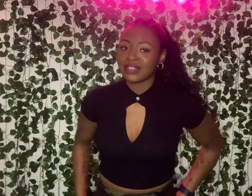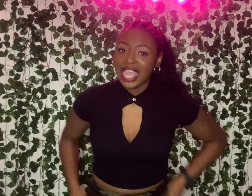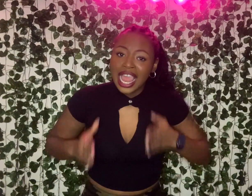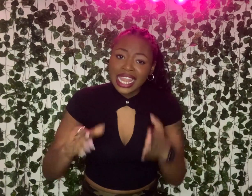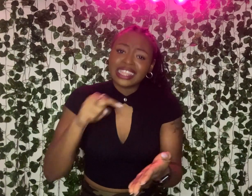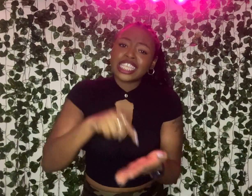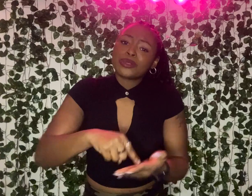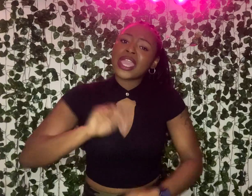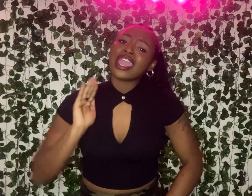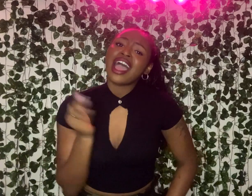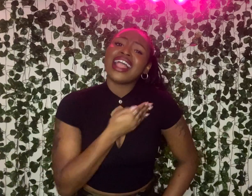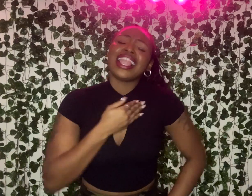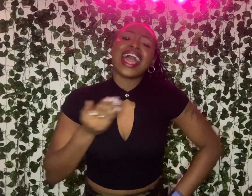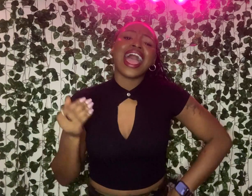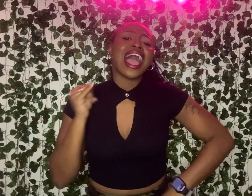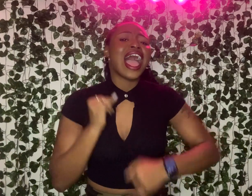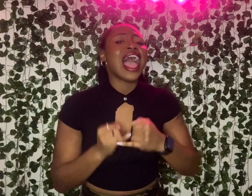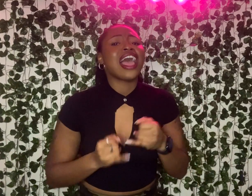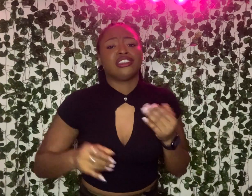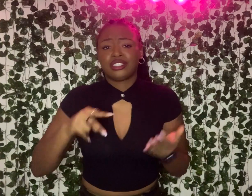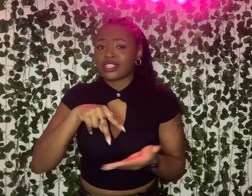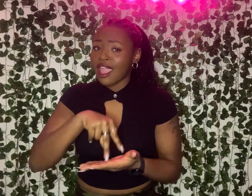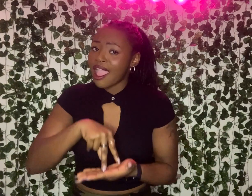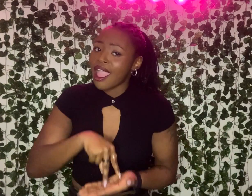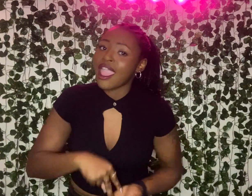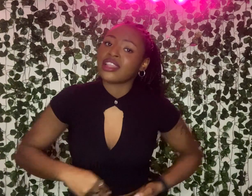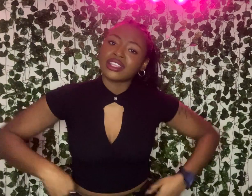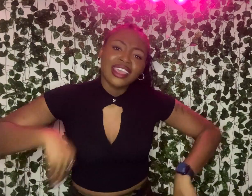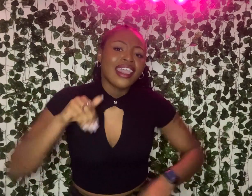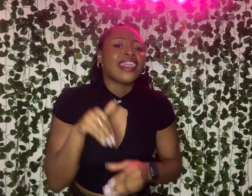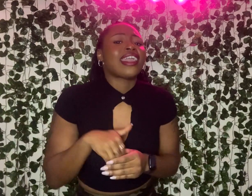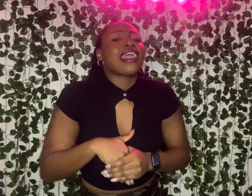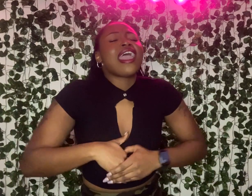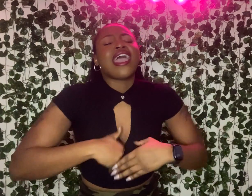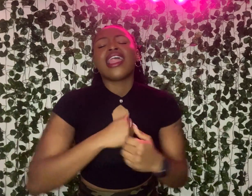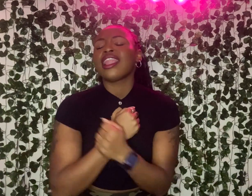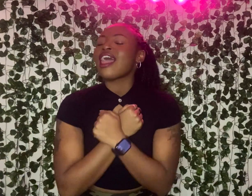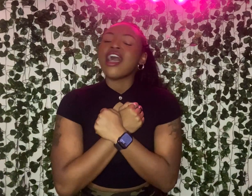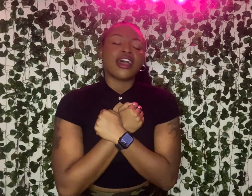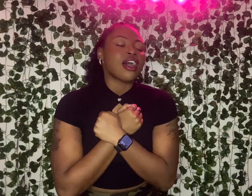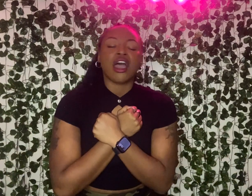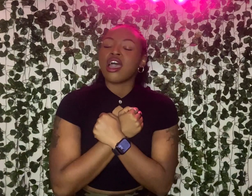Let this be our last night with you. love.